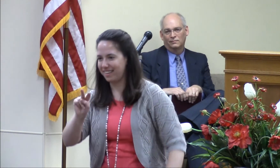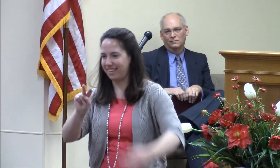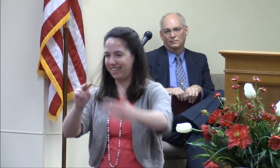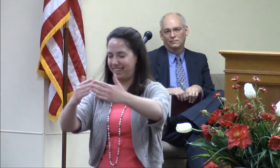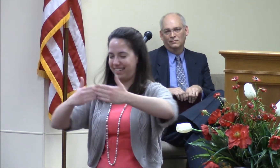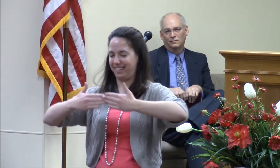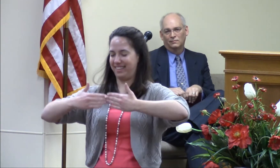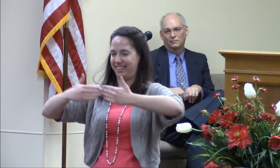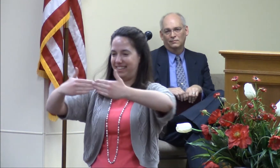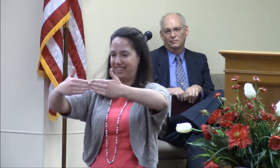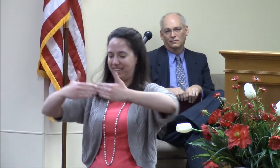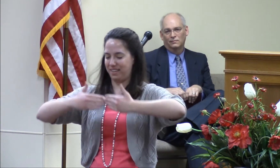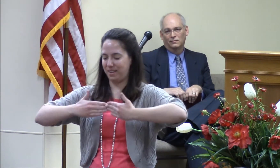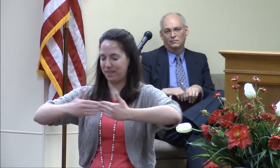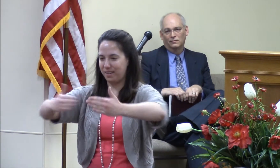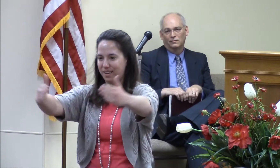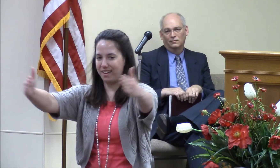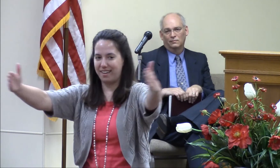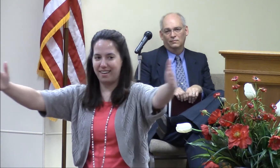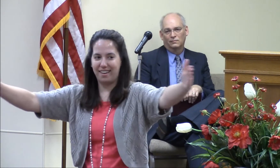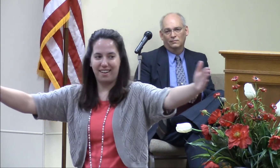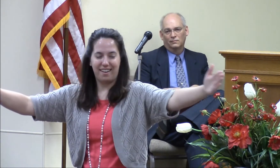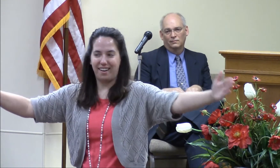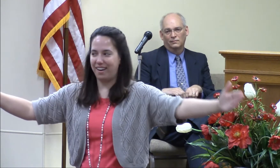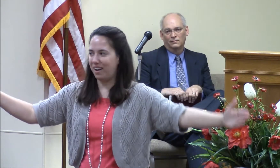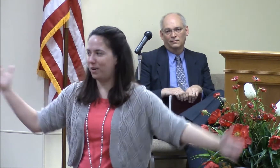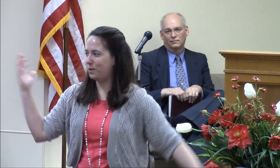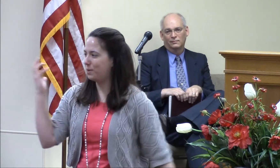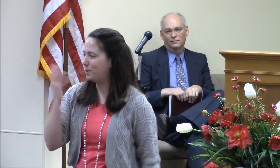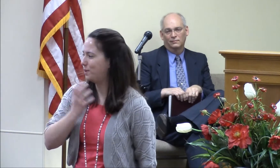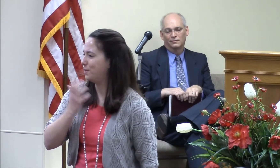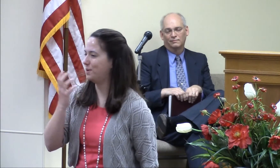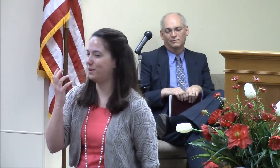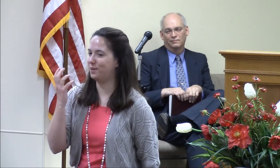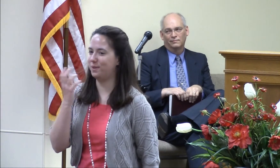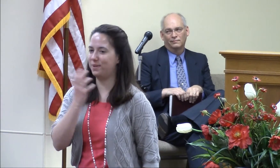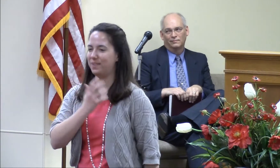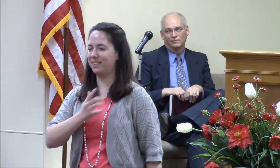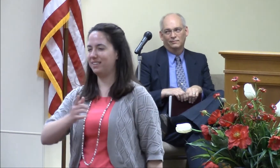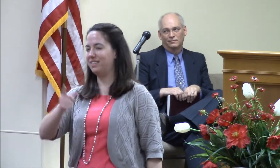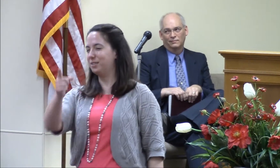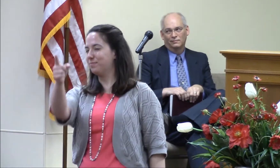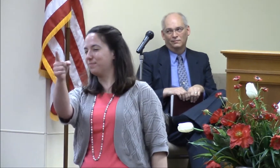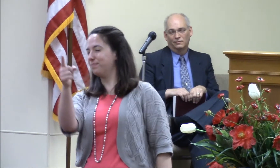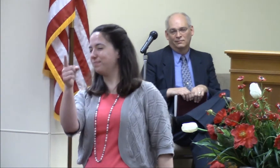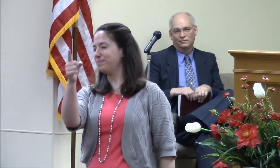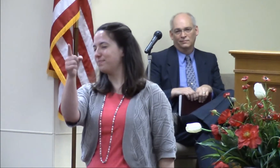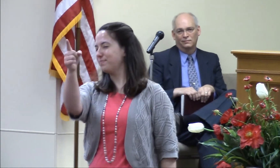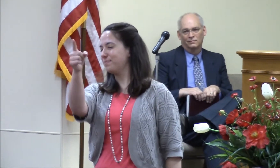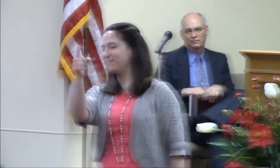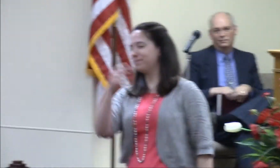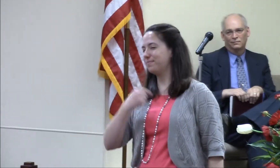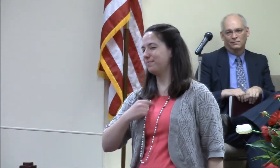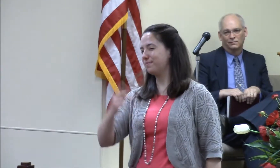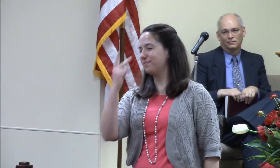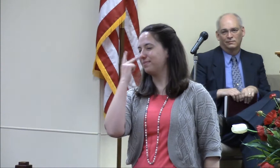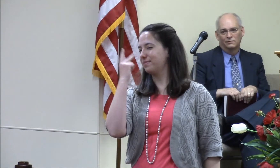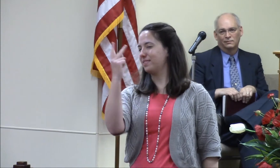the gates And opened my eyes And in the distance I